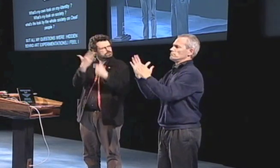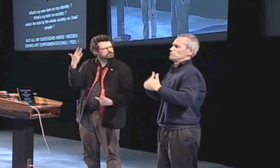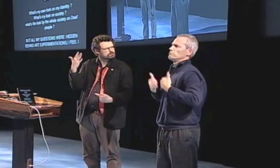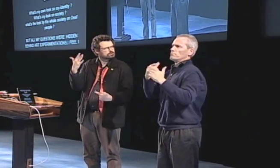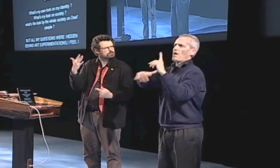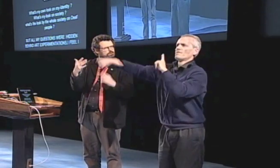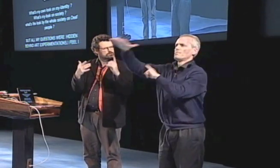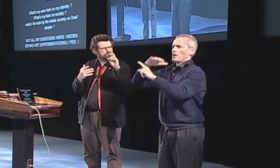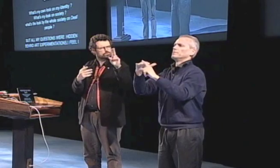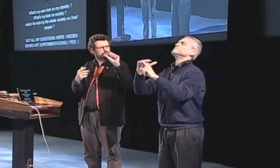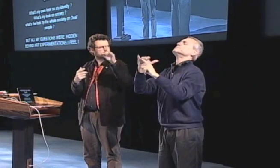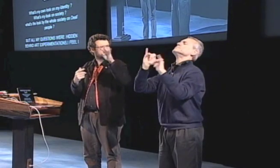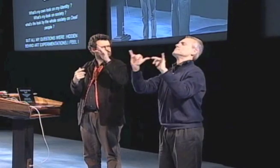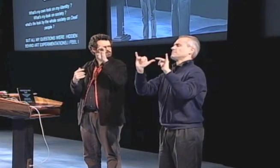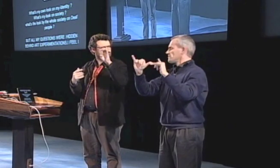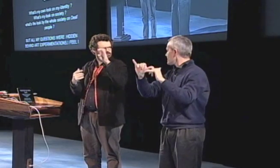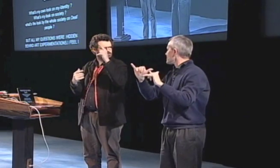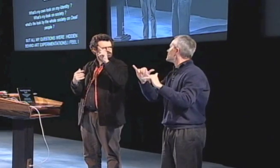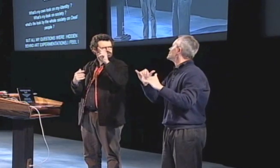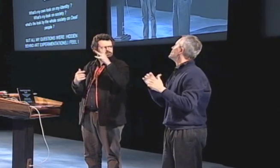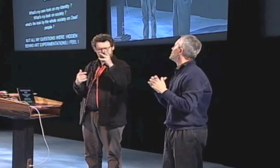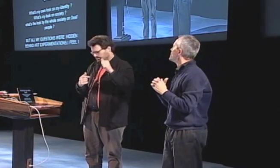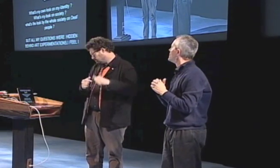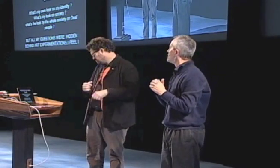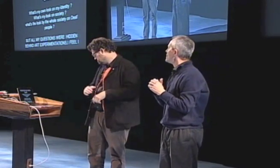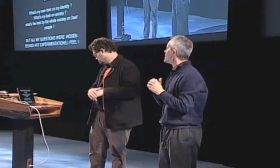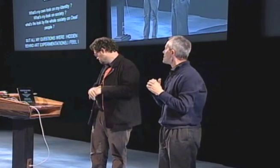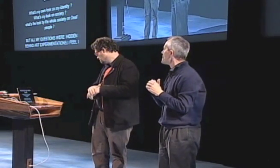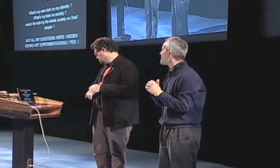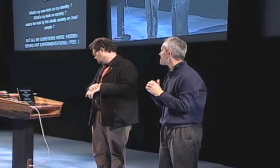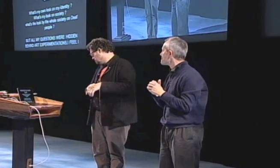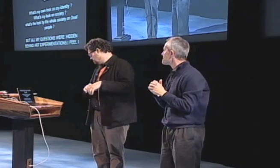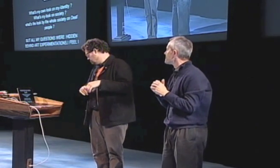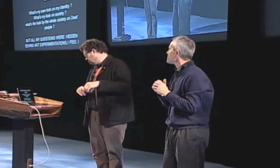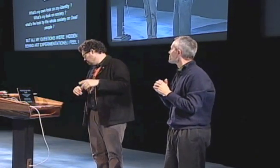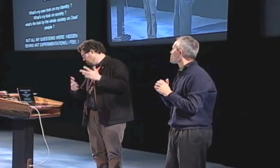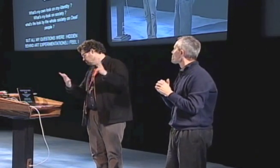and signs then opened my environment.